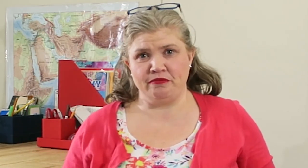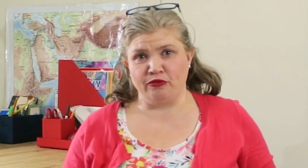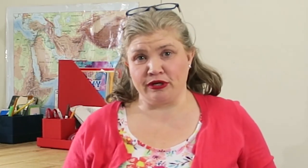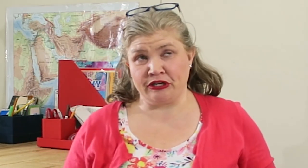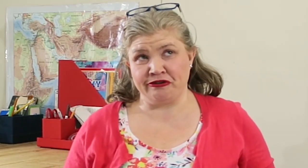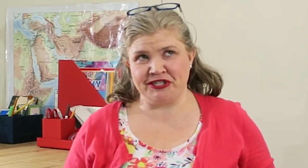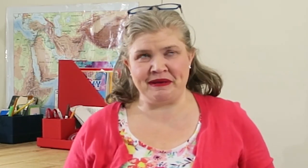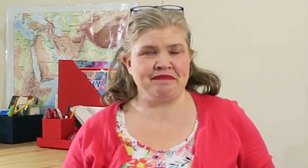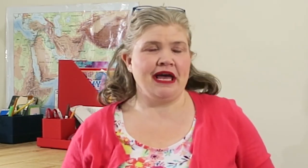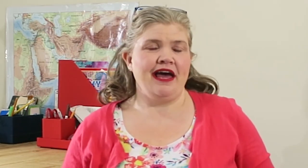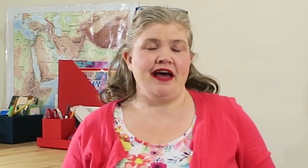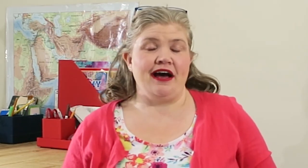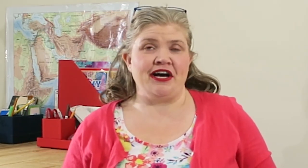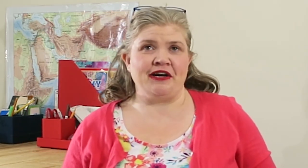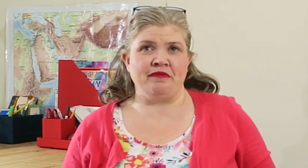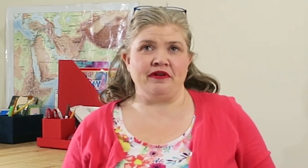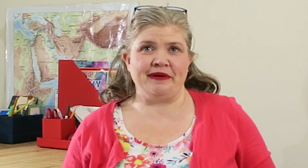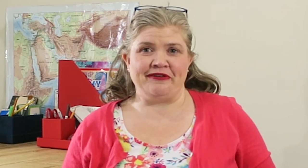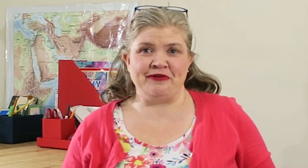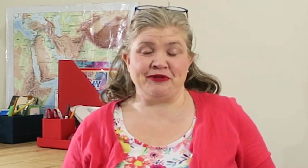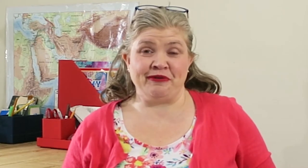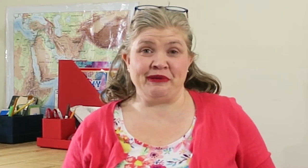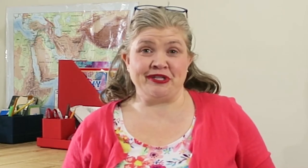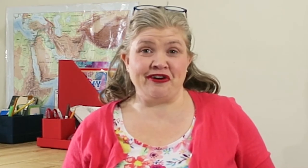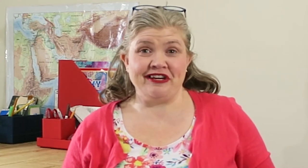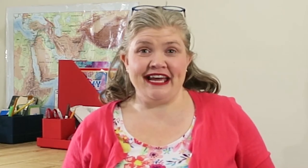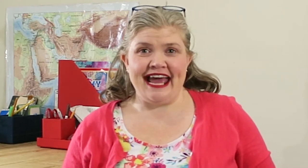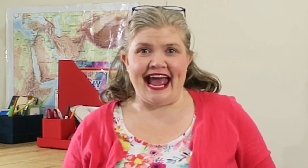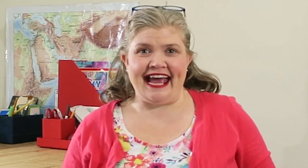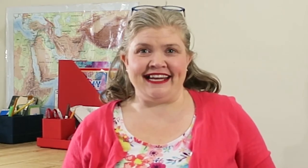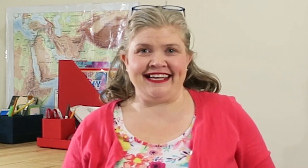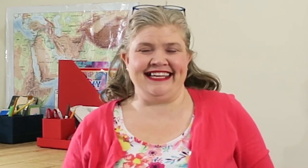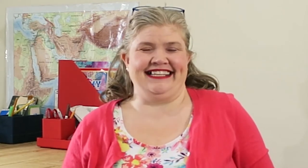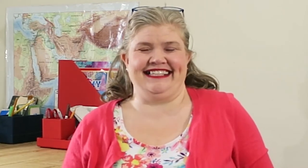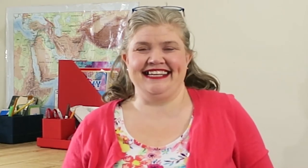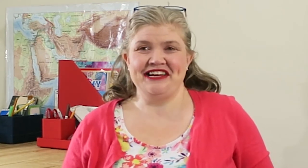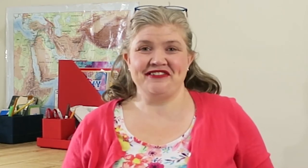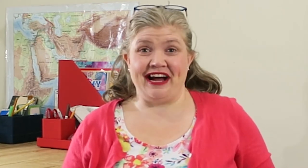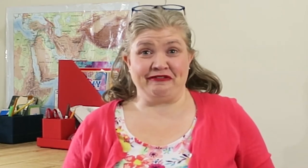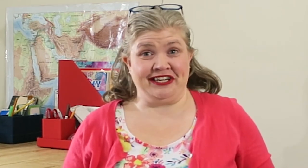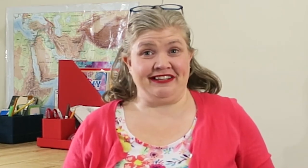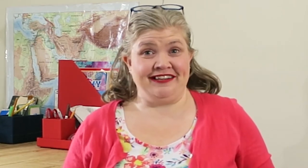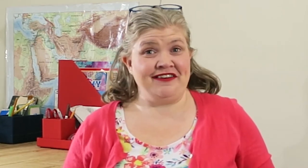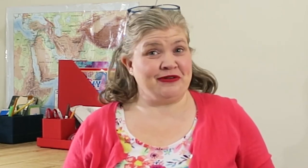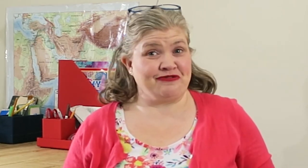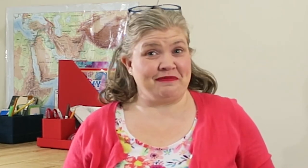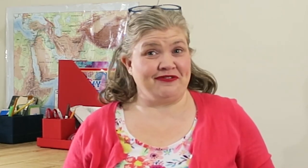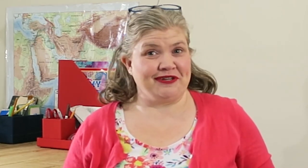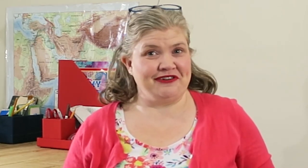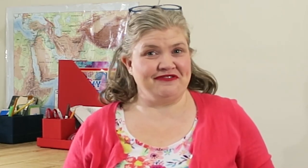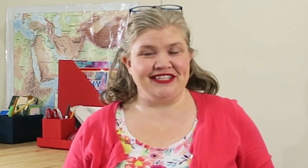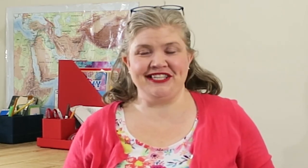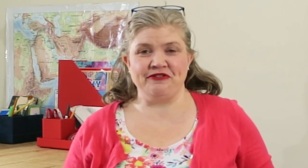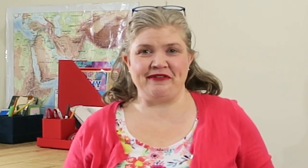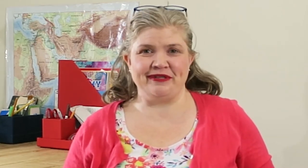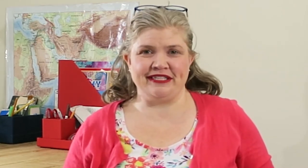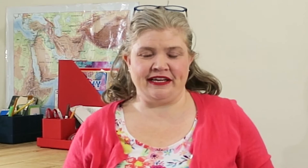more encouragement about homeschooling when it was hard. And ironically enough it was right before COVID so that was